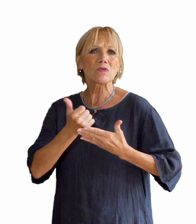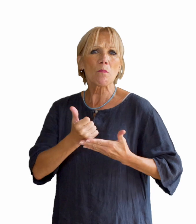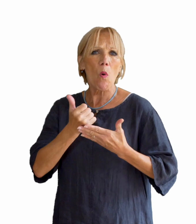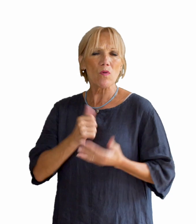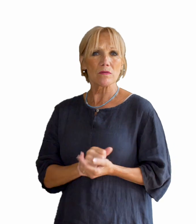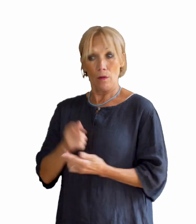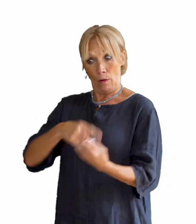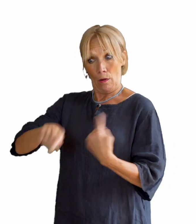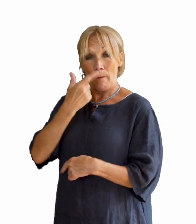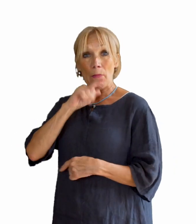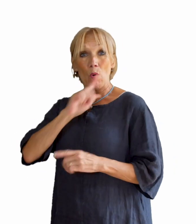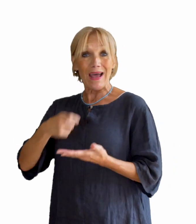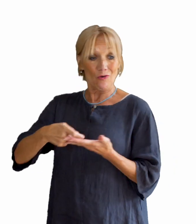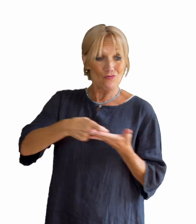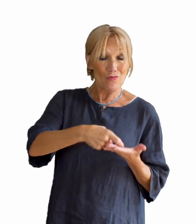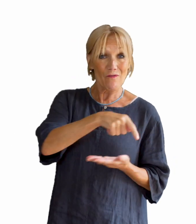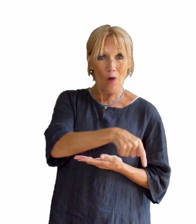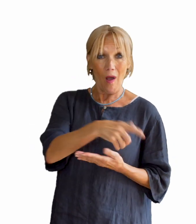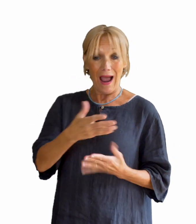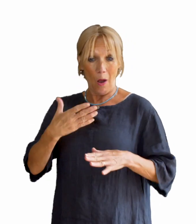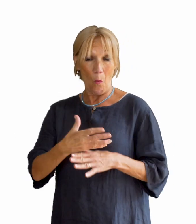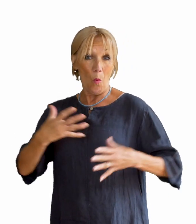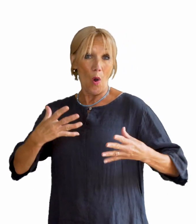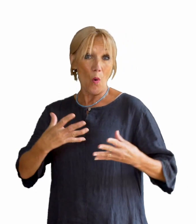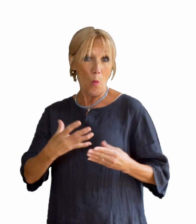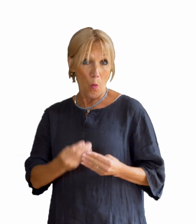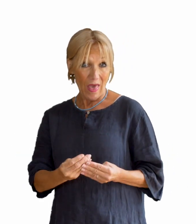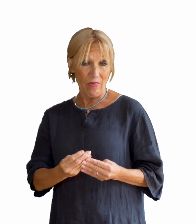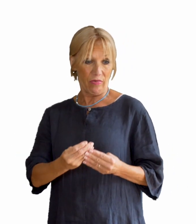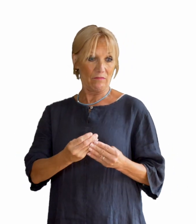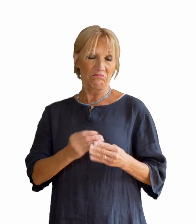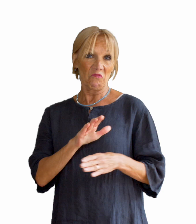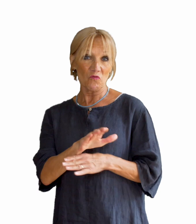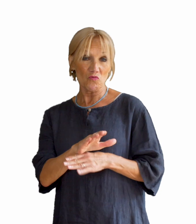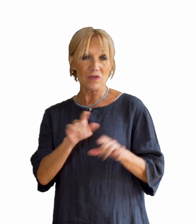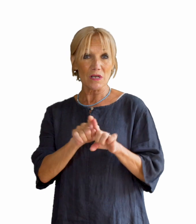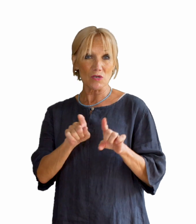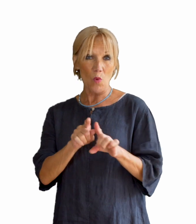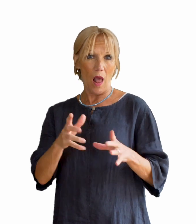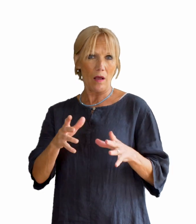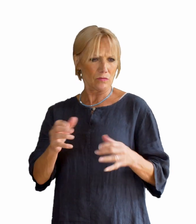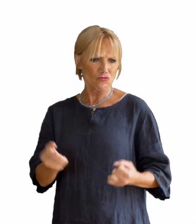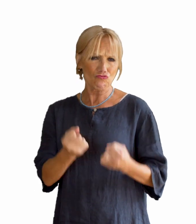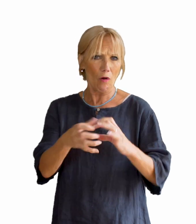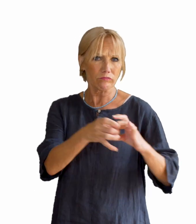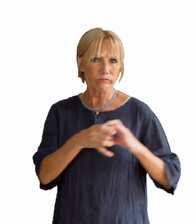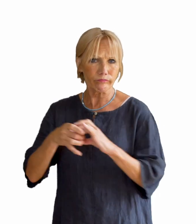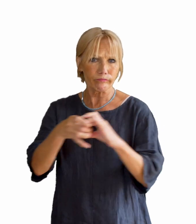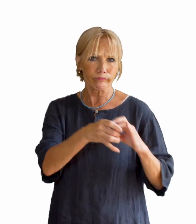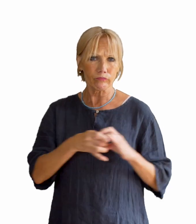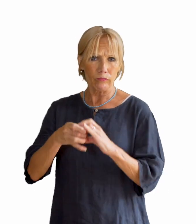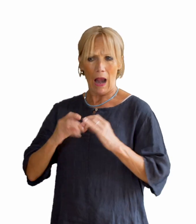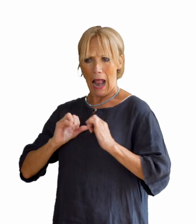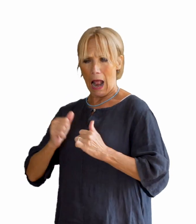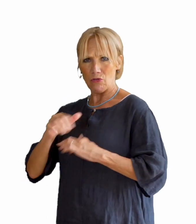services can refer people to meeting centres and can also work with them beyond simply referring, so strong collaboration with professionals in the